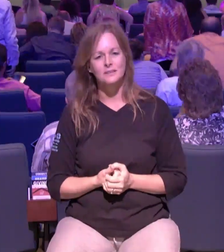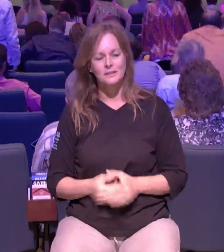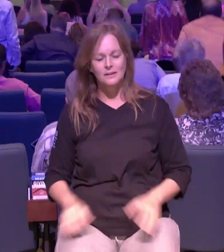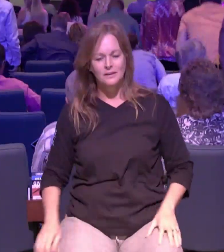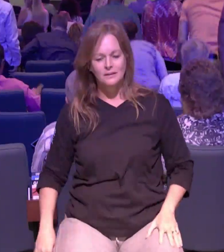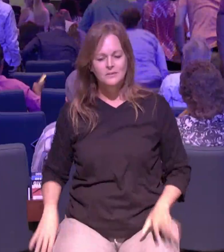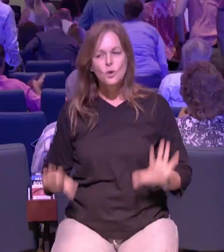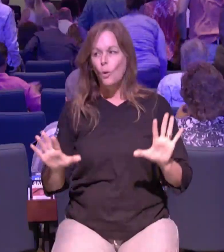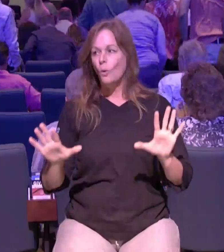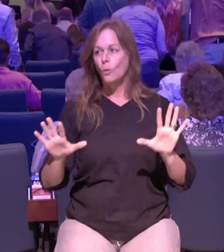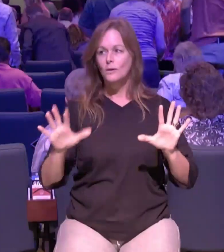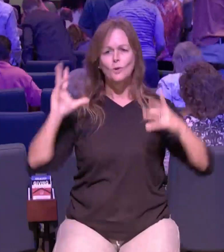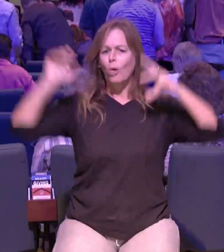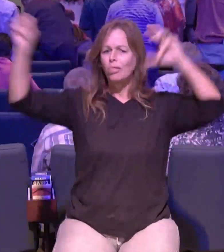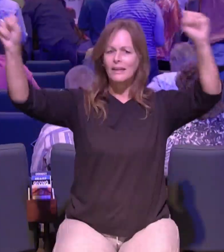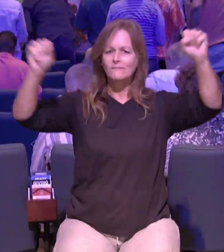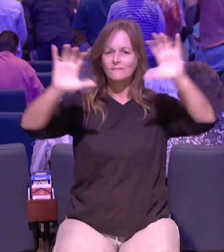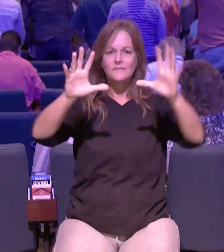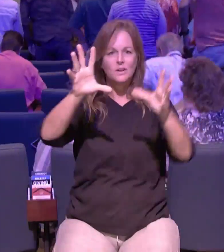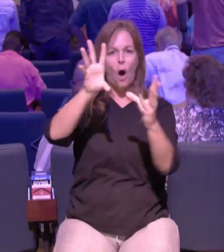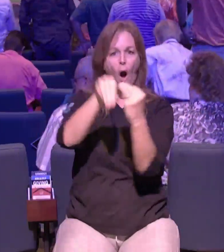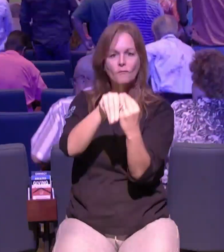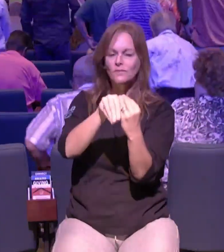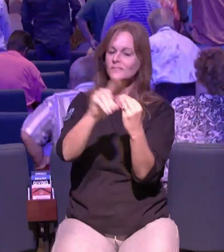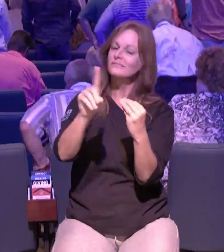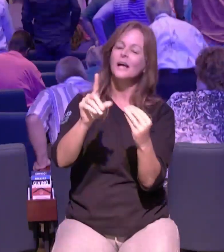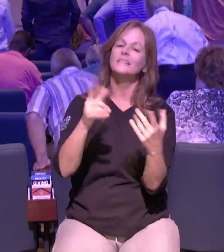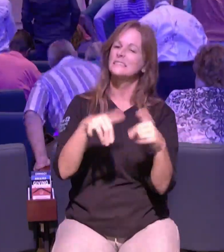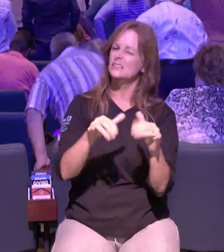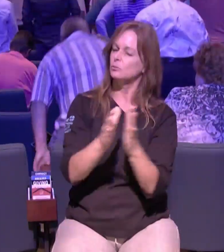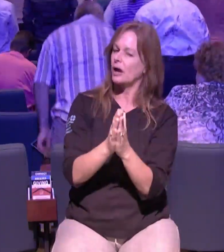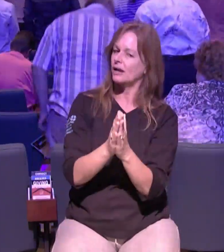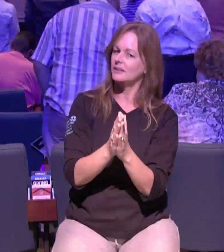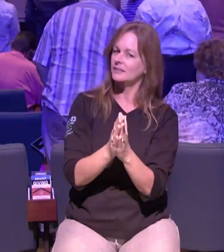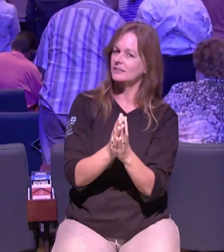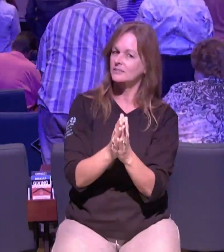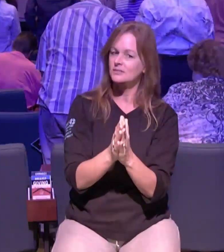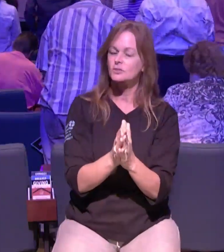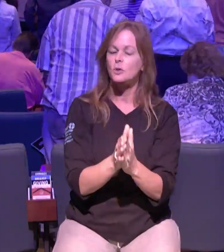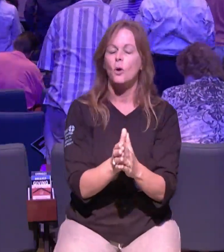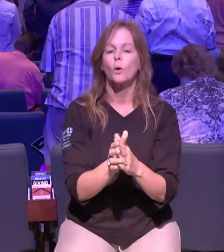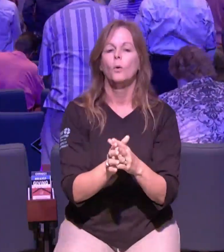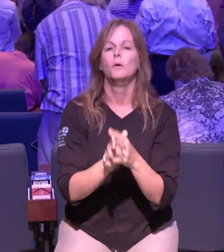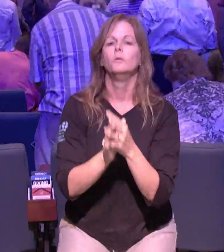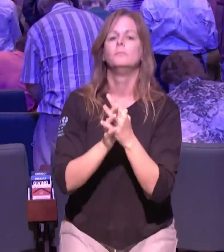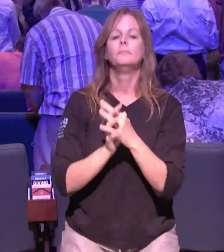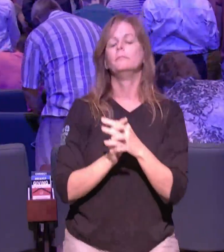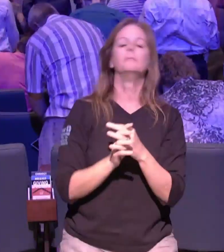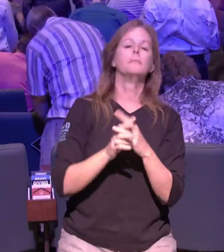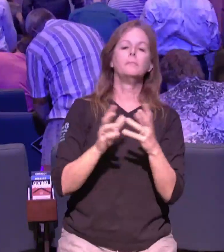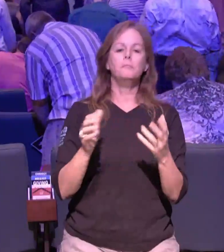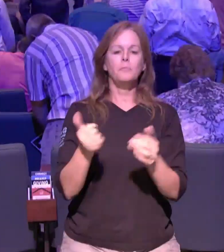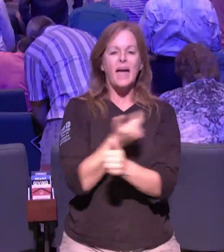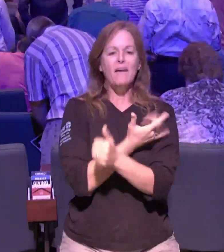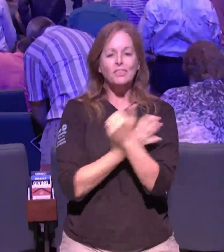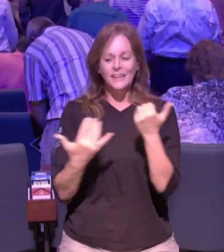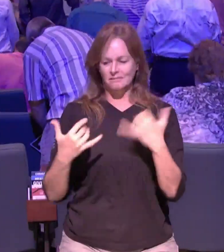we just pray see everything that i talked about today is about us helping people